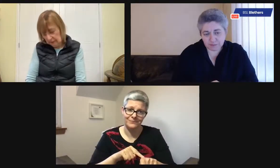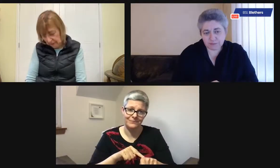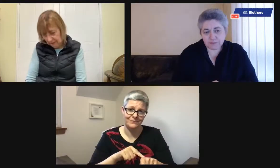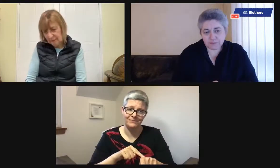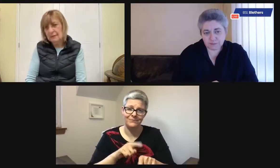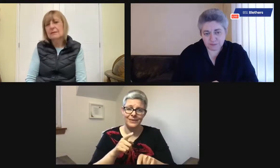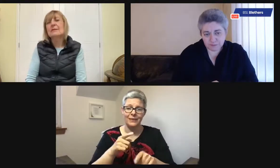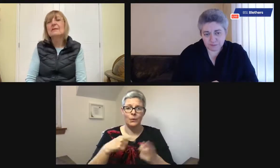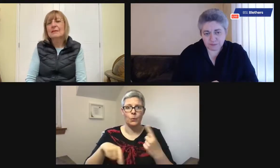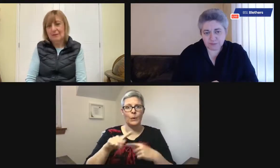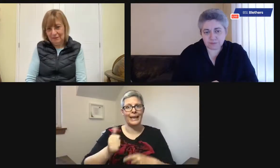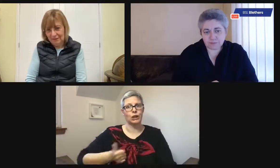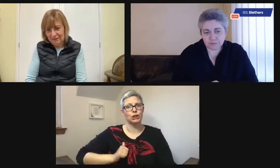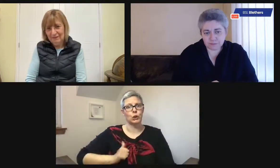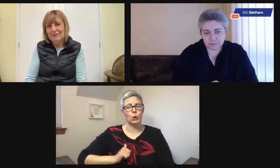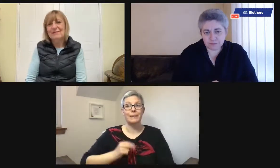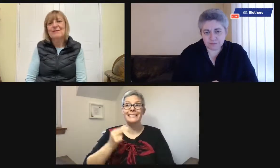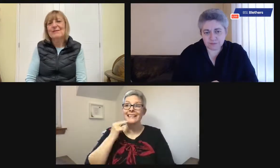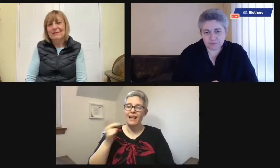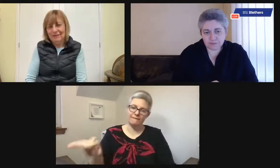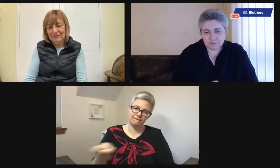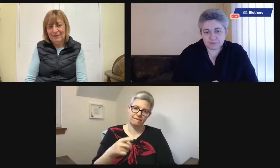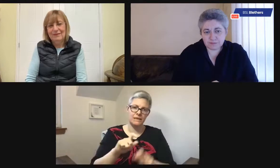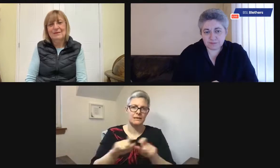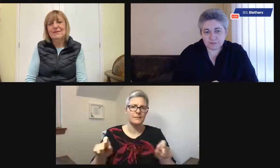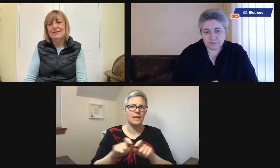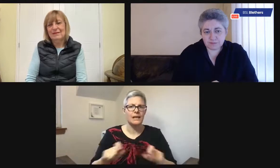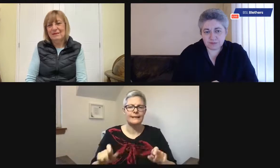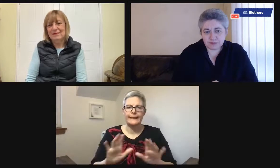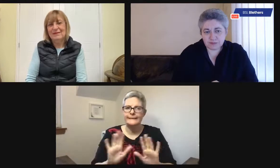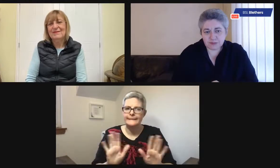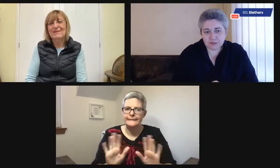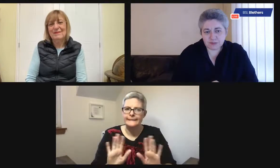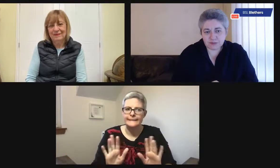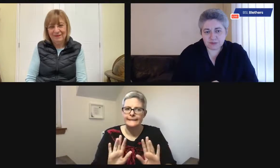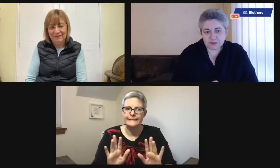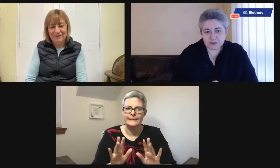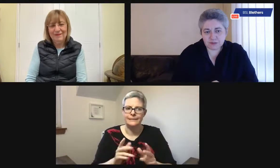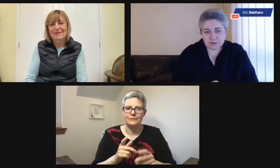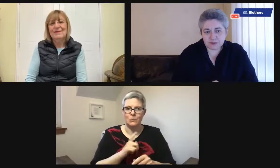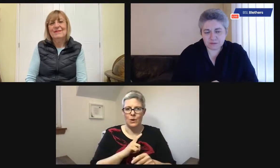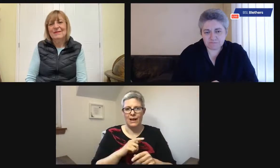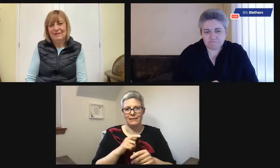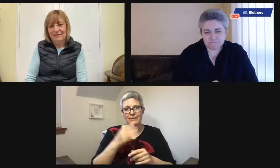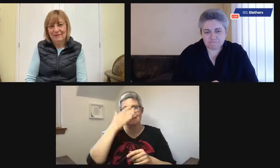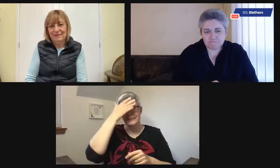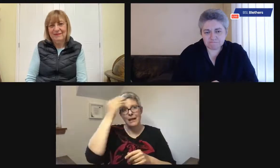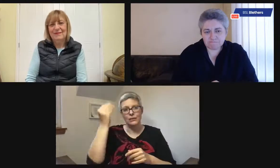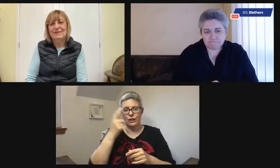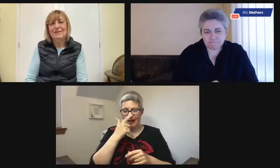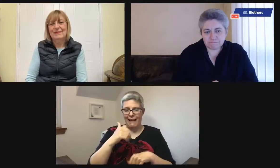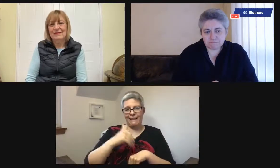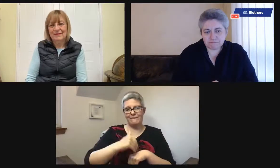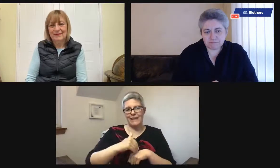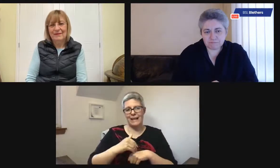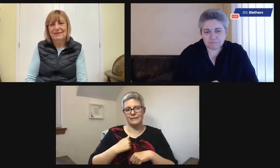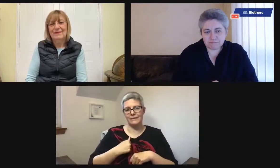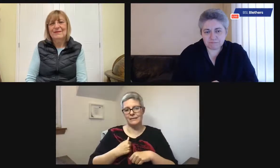Subtitles also are not very easy to follow. We assume because a person is deaf, they're going to use subtitles. But with